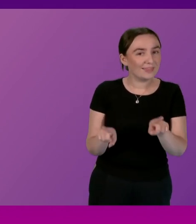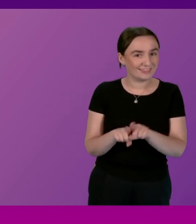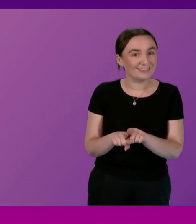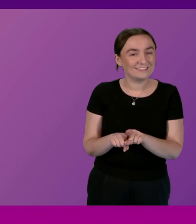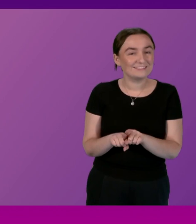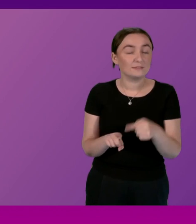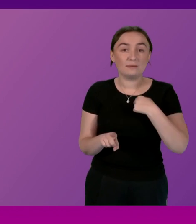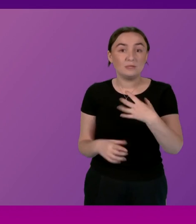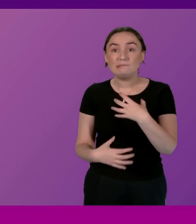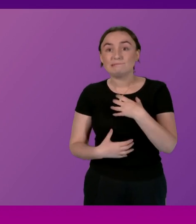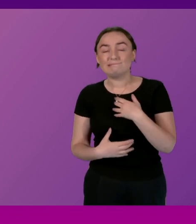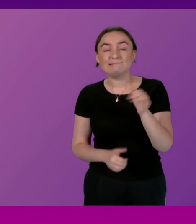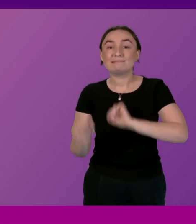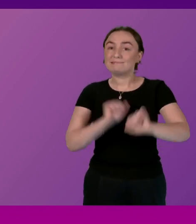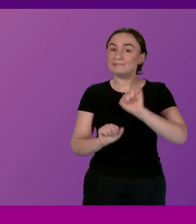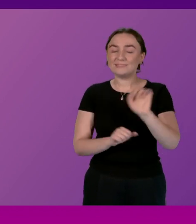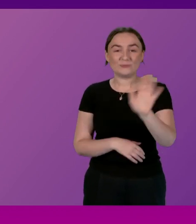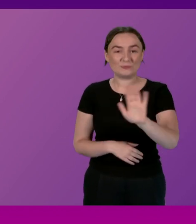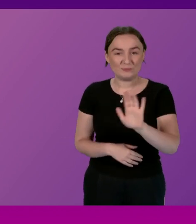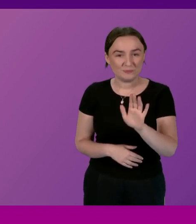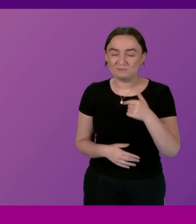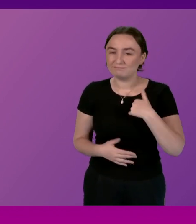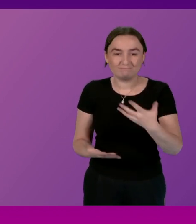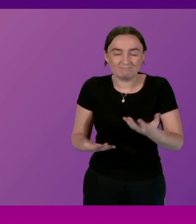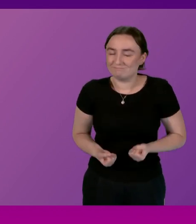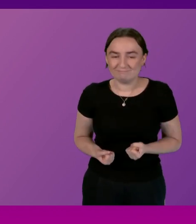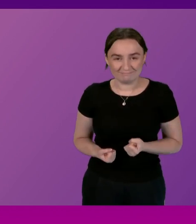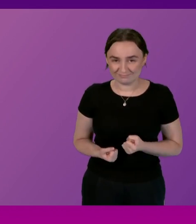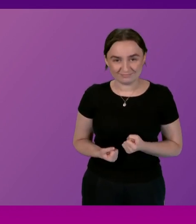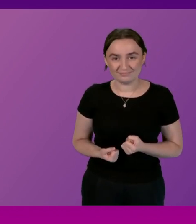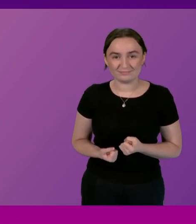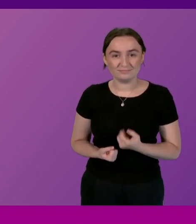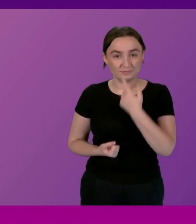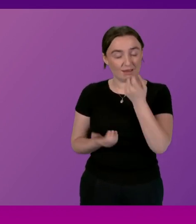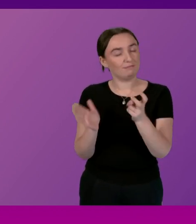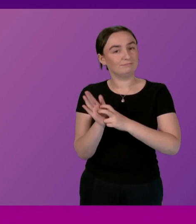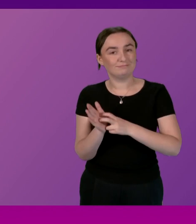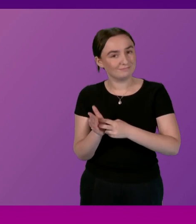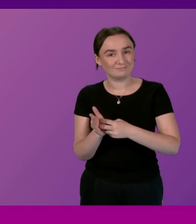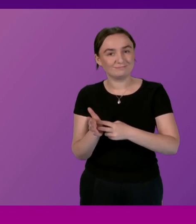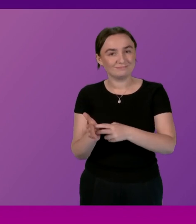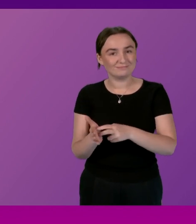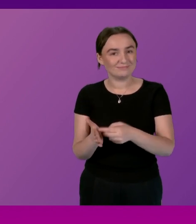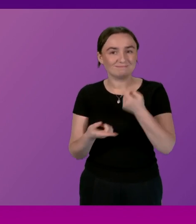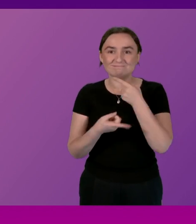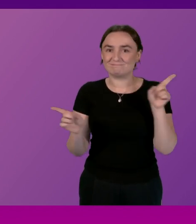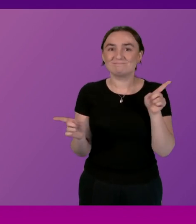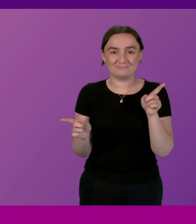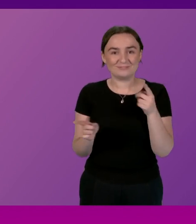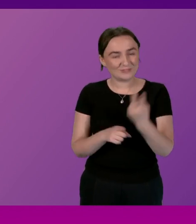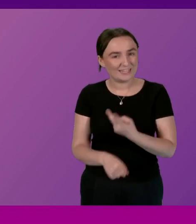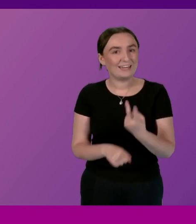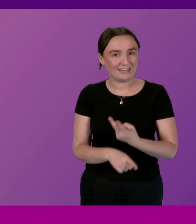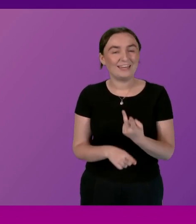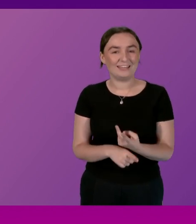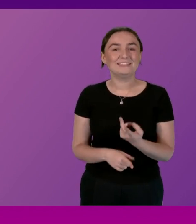I'm scared of unashamedly and explicitly putting on the record time again so we